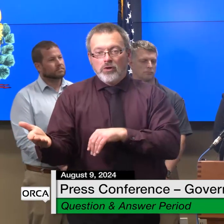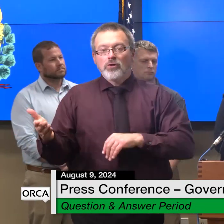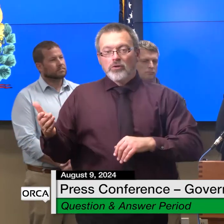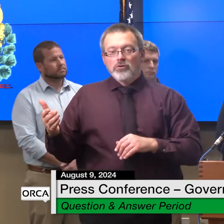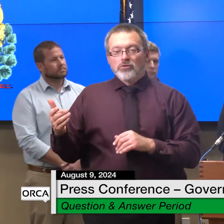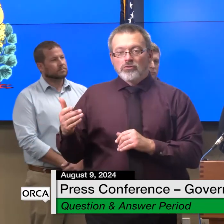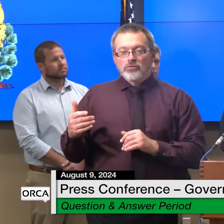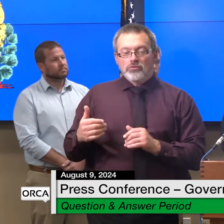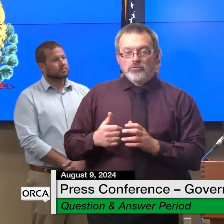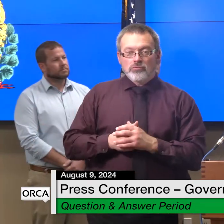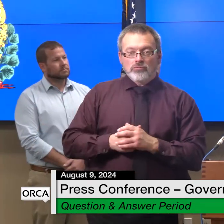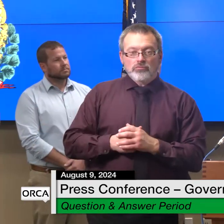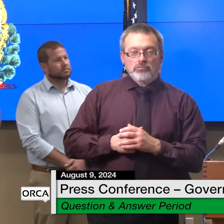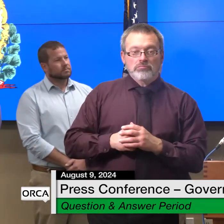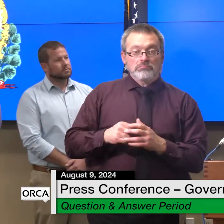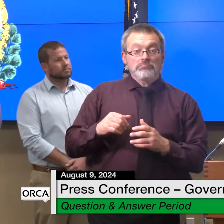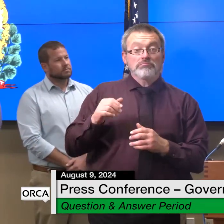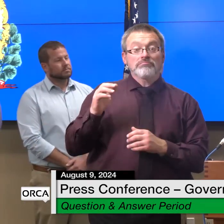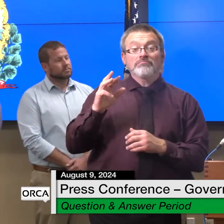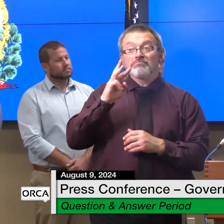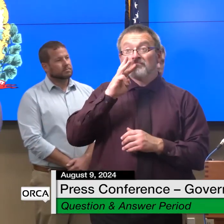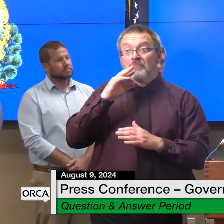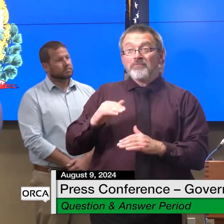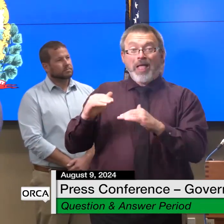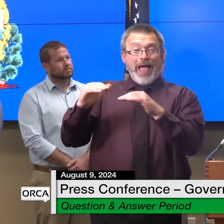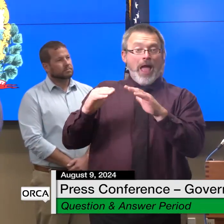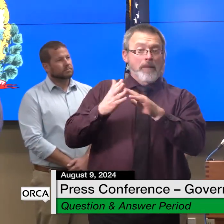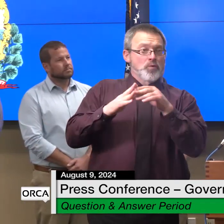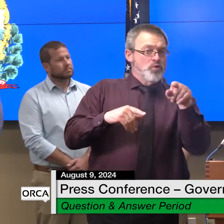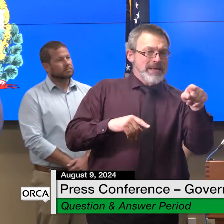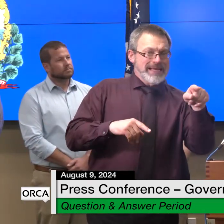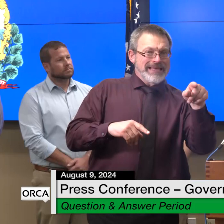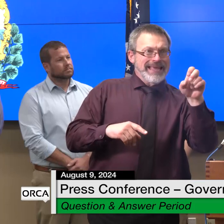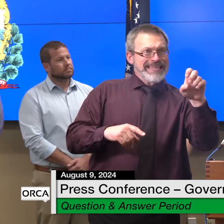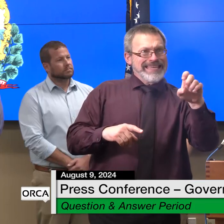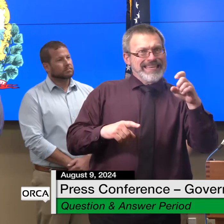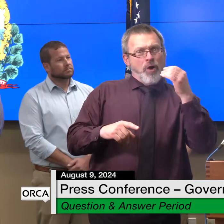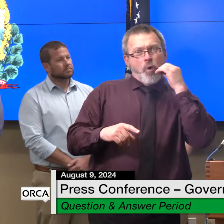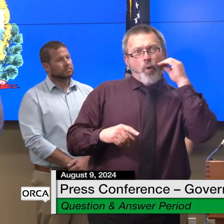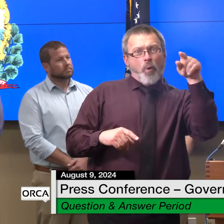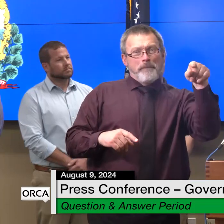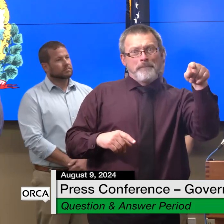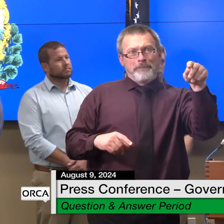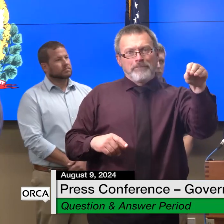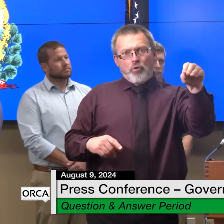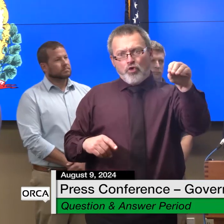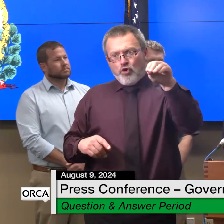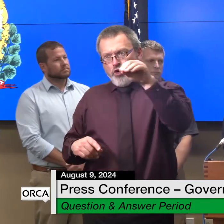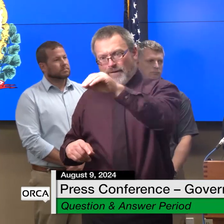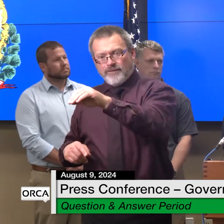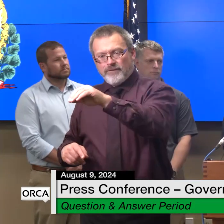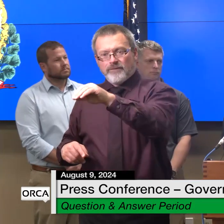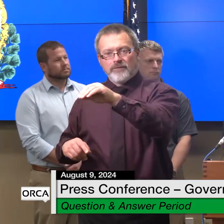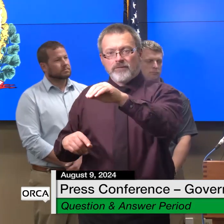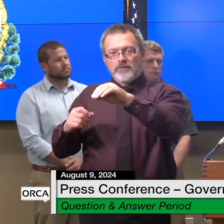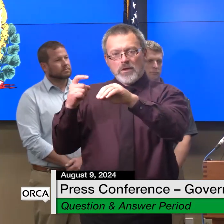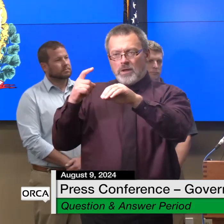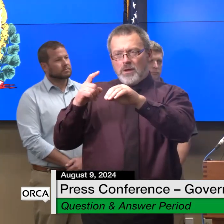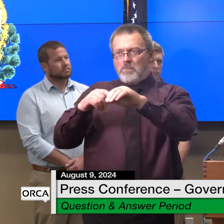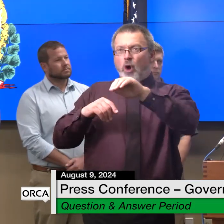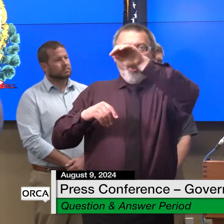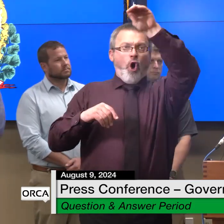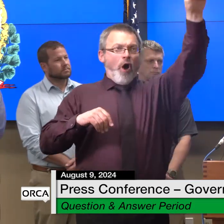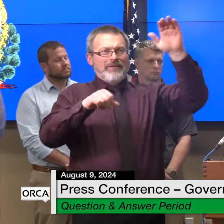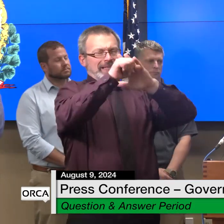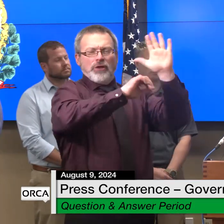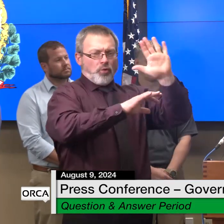communities that that would need the housing so they're throughout the state but we're really